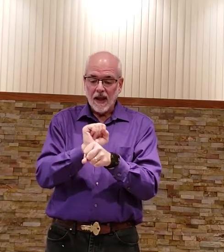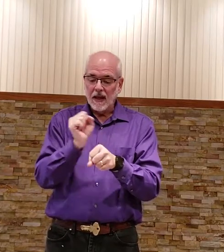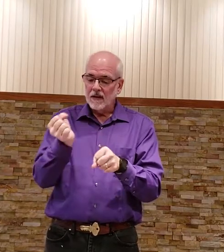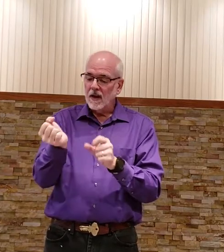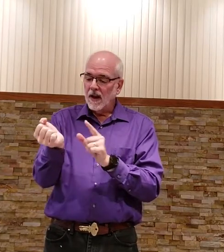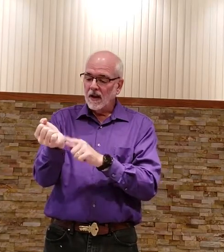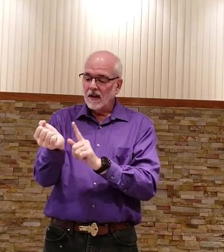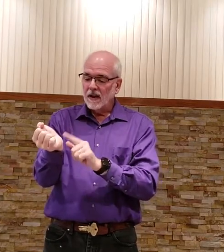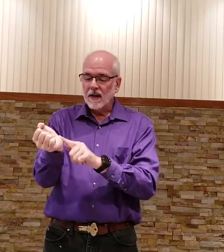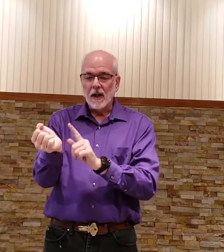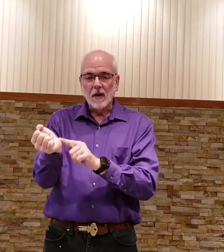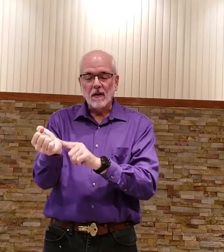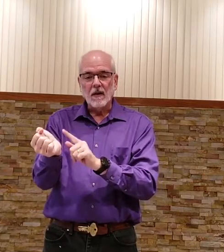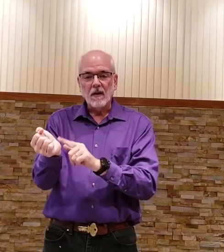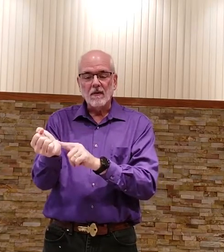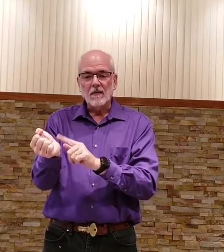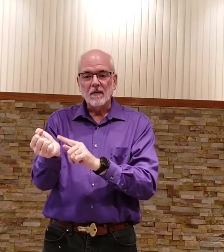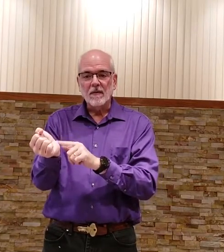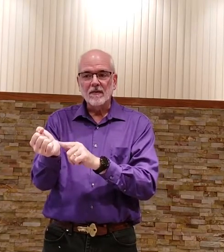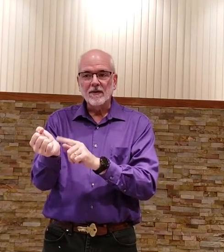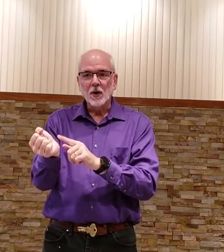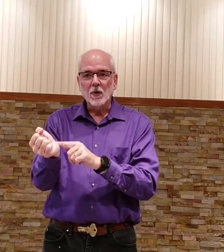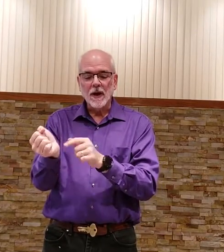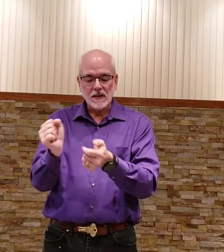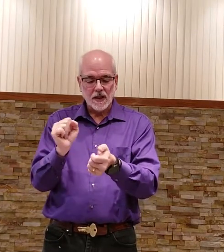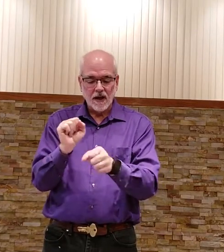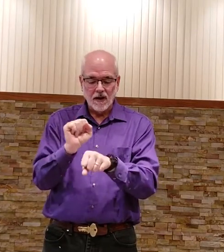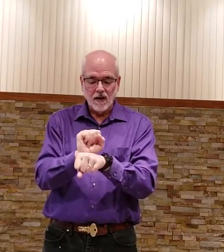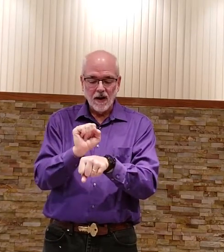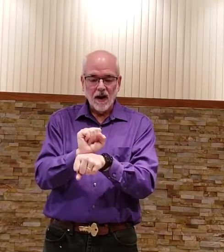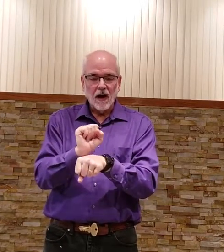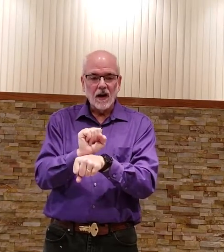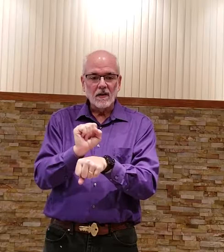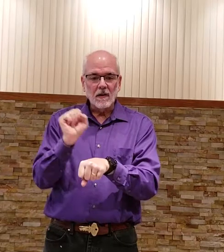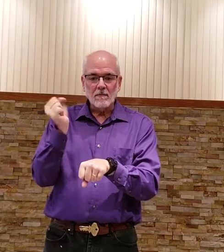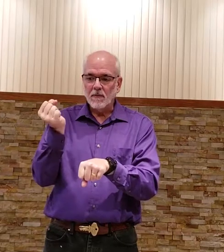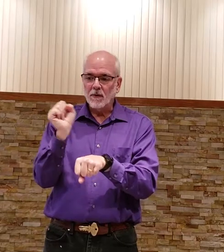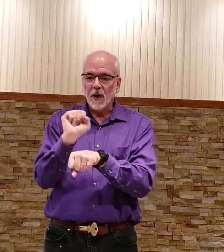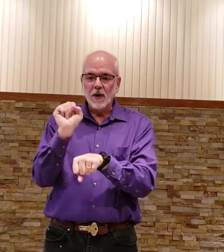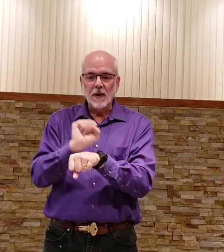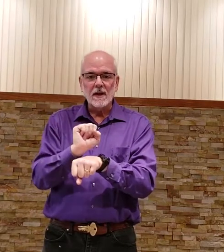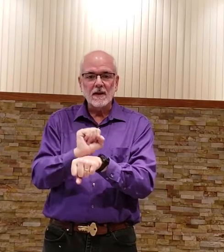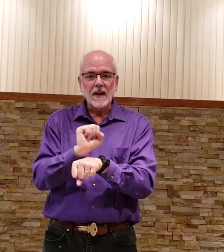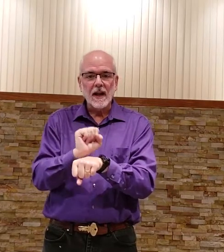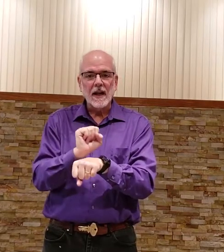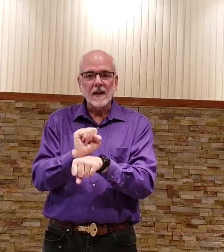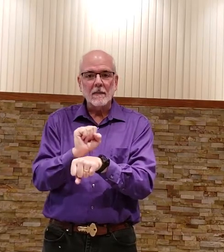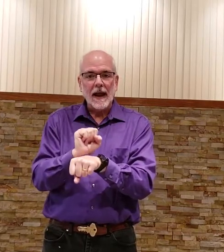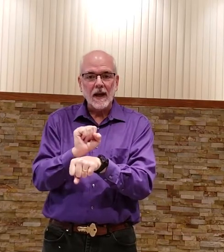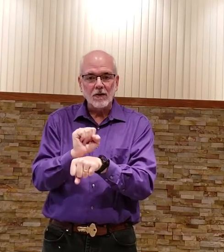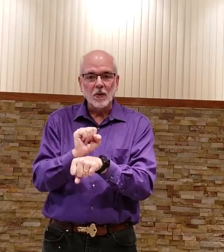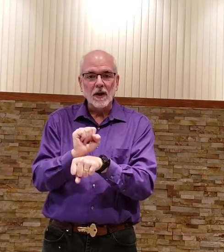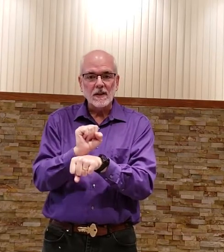and it's kind of the your wrist here on the the front of your wrist kind of hitting the back of your wrist